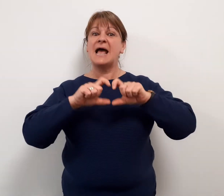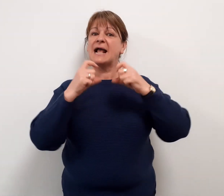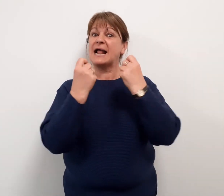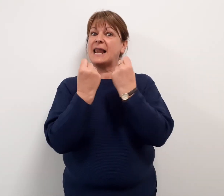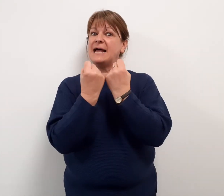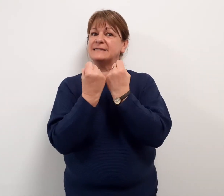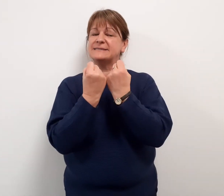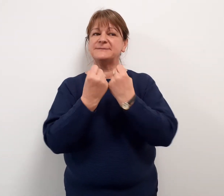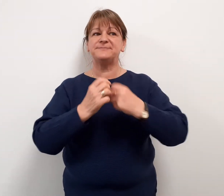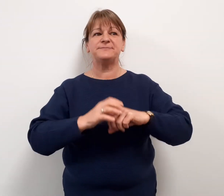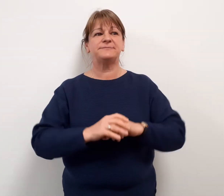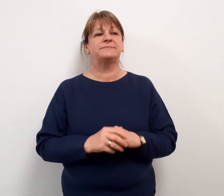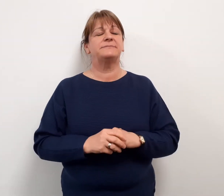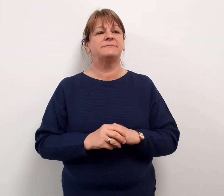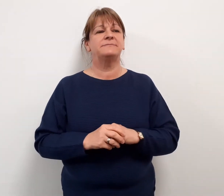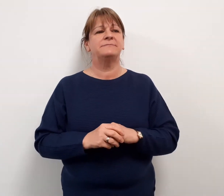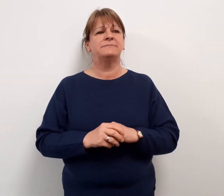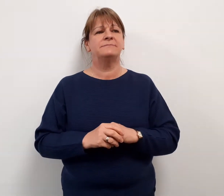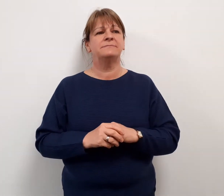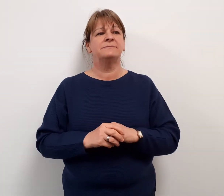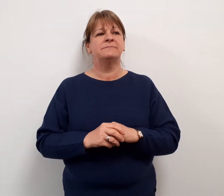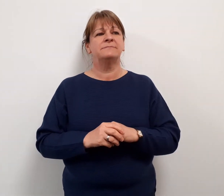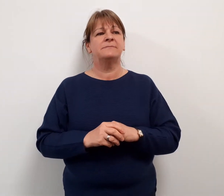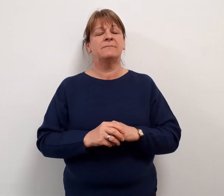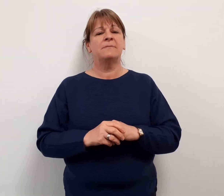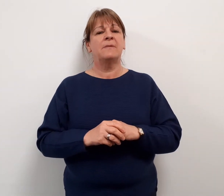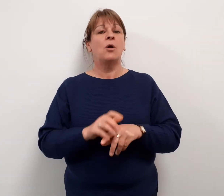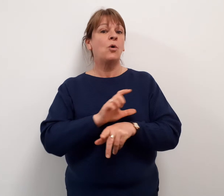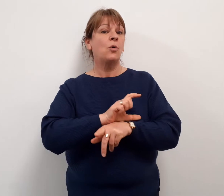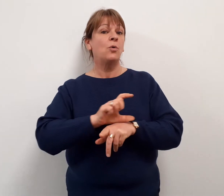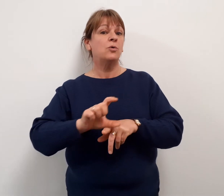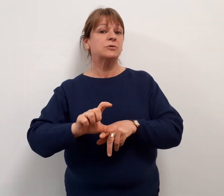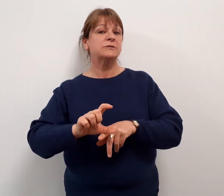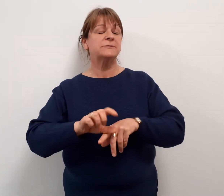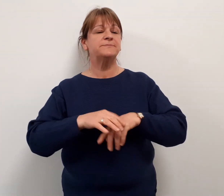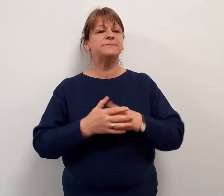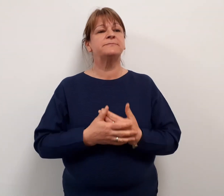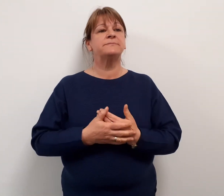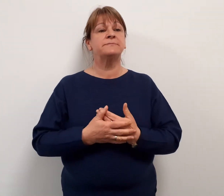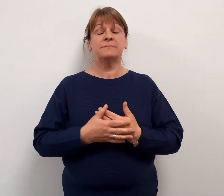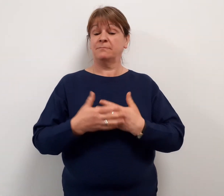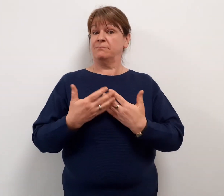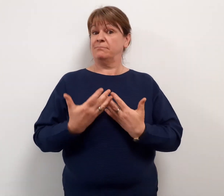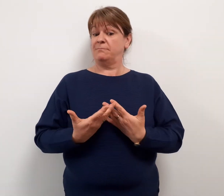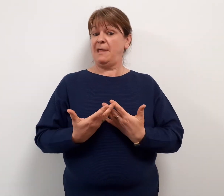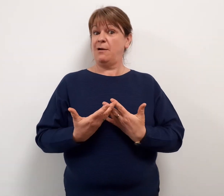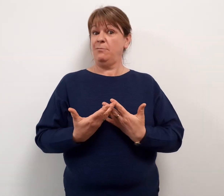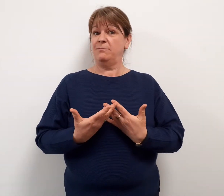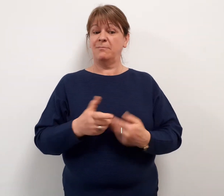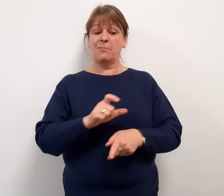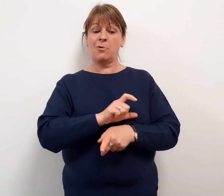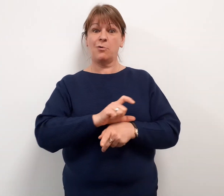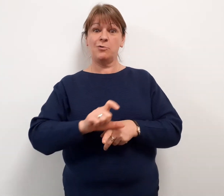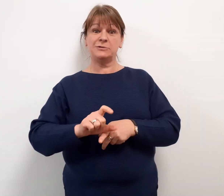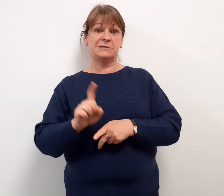class, course, now, courses,